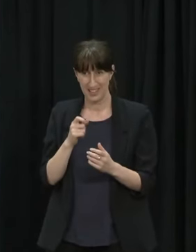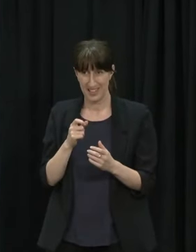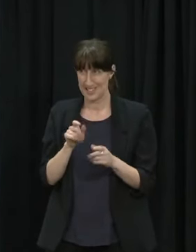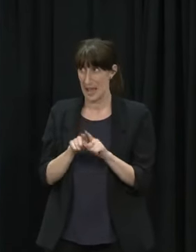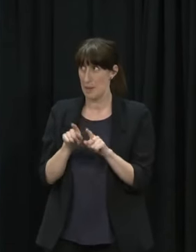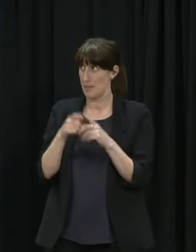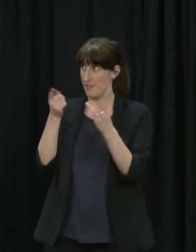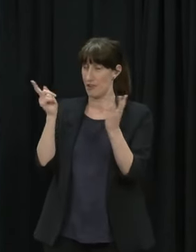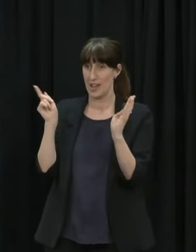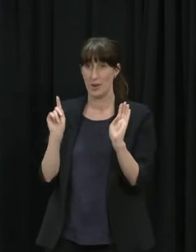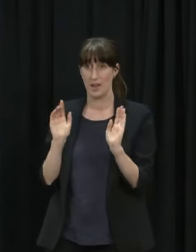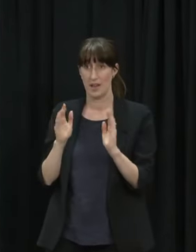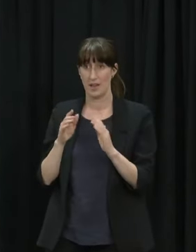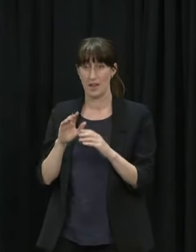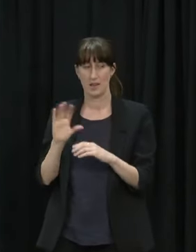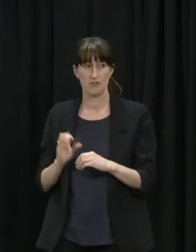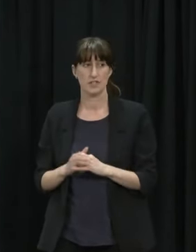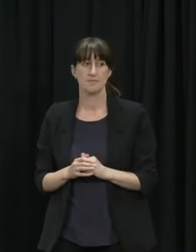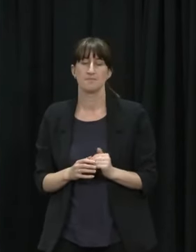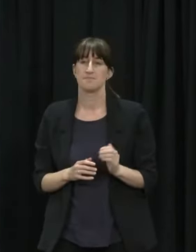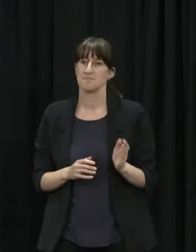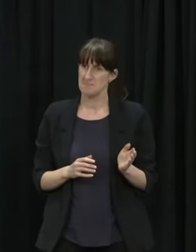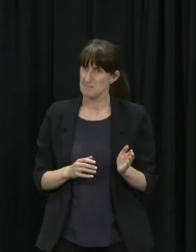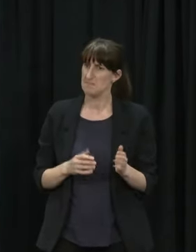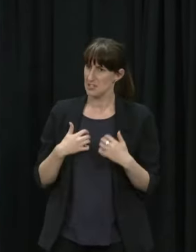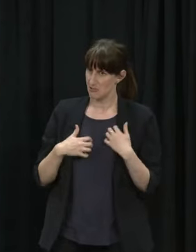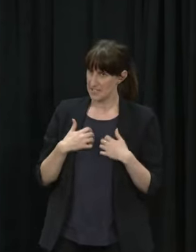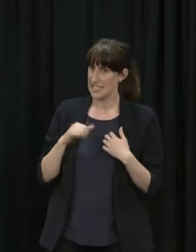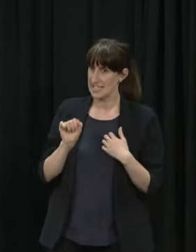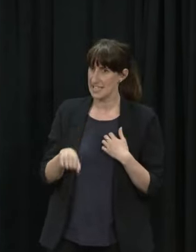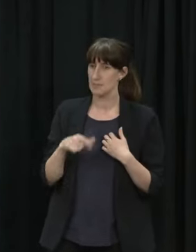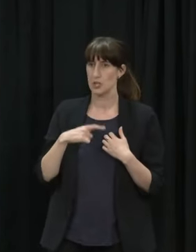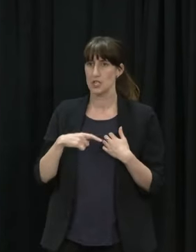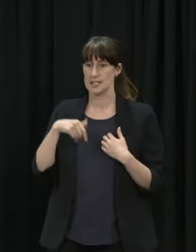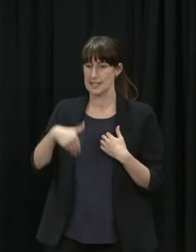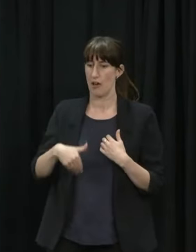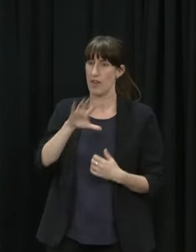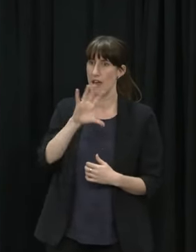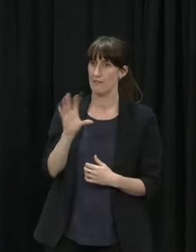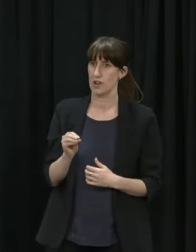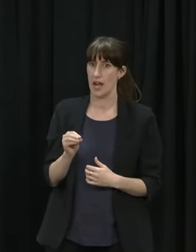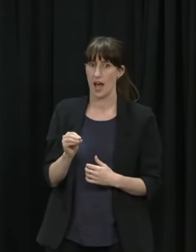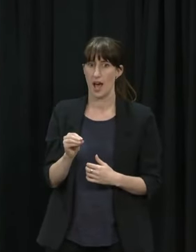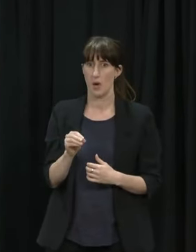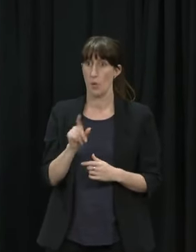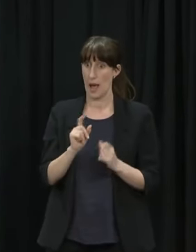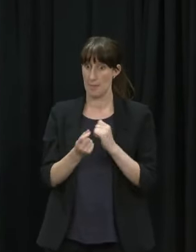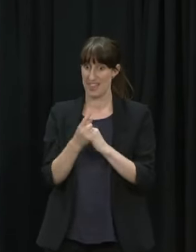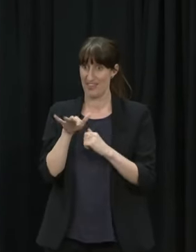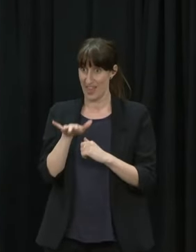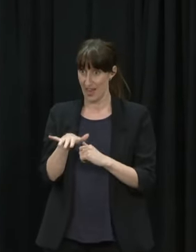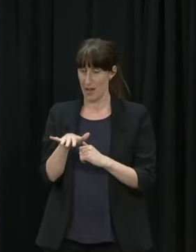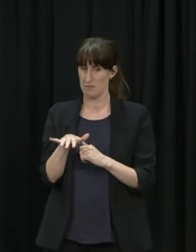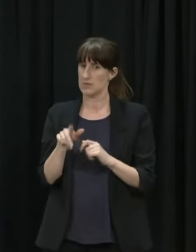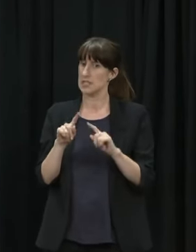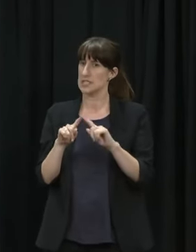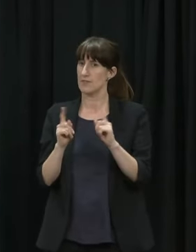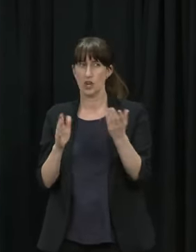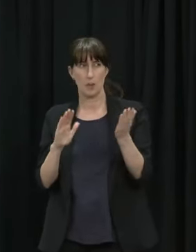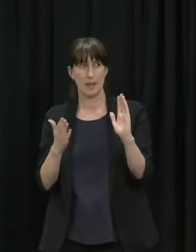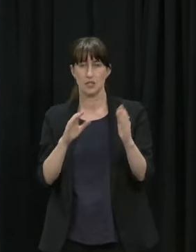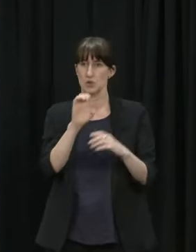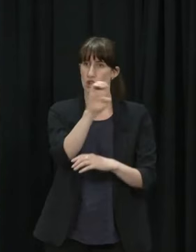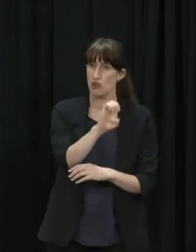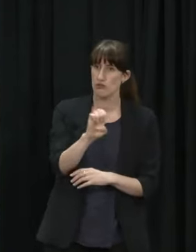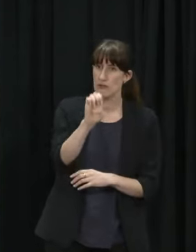Africa is really quite different to what we're seeing in Europe particularly the UK at the moment and in Australia there of course the number